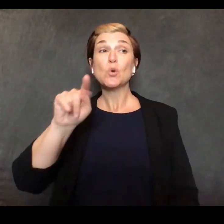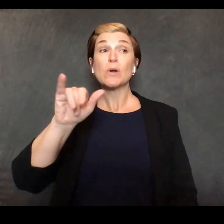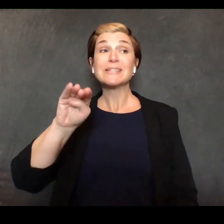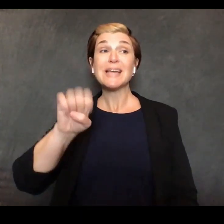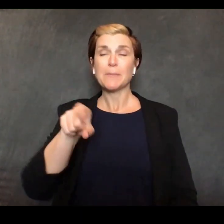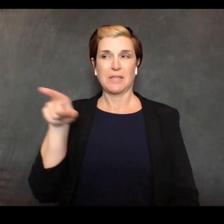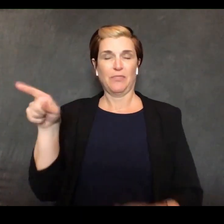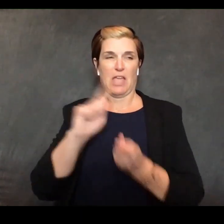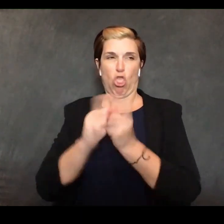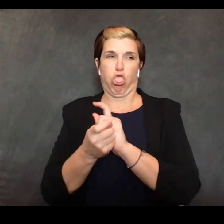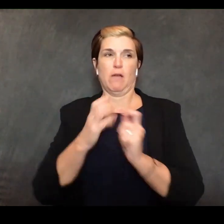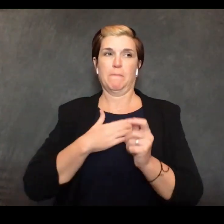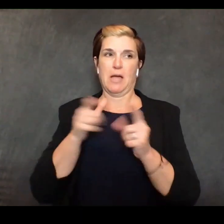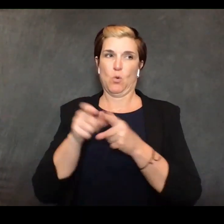but it's very important yes mike